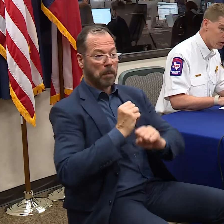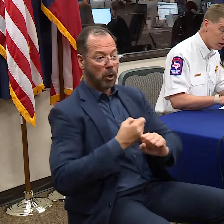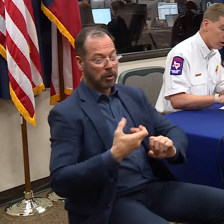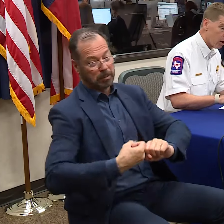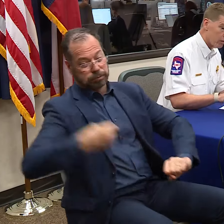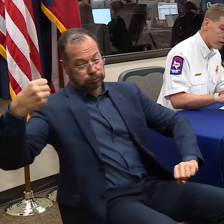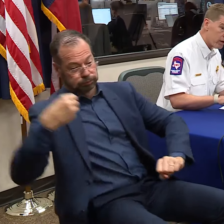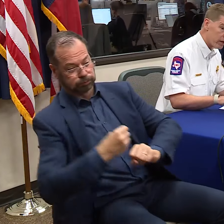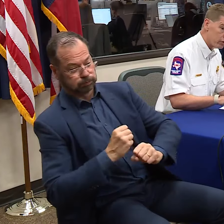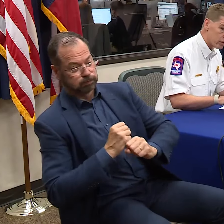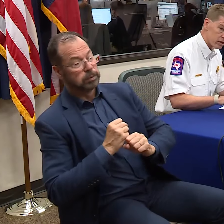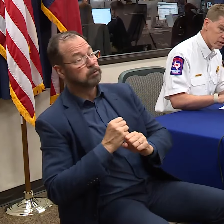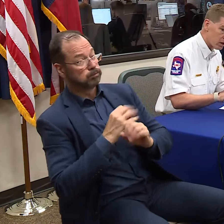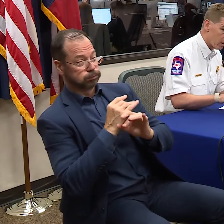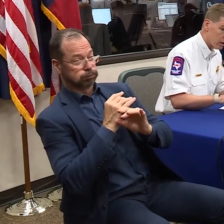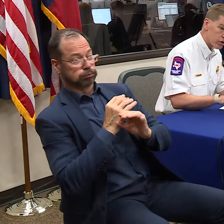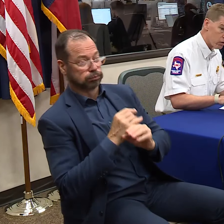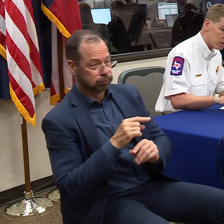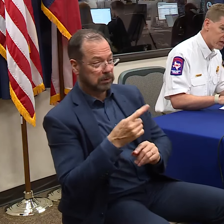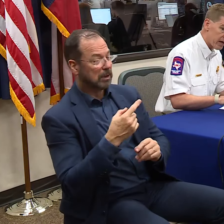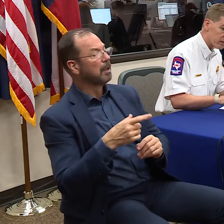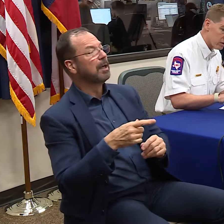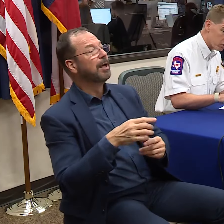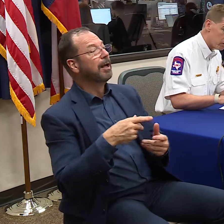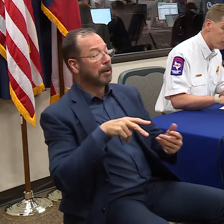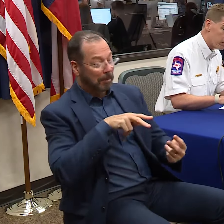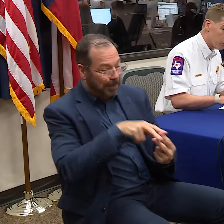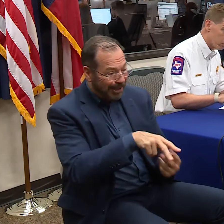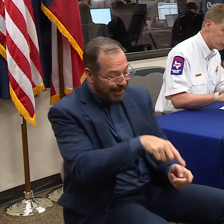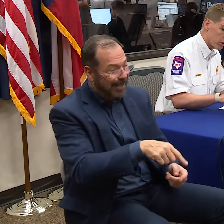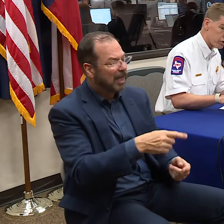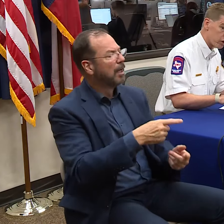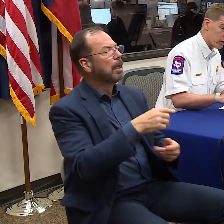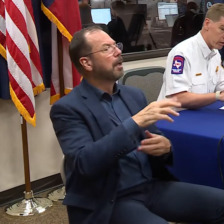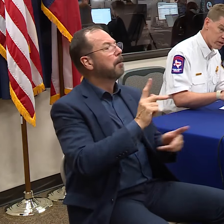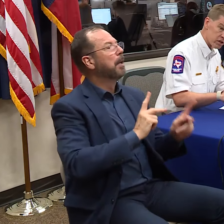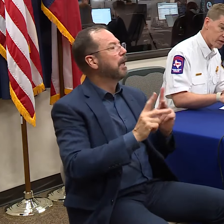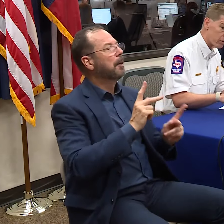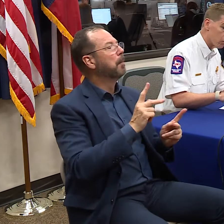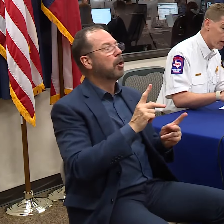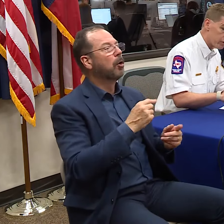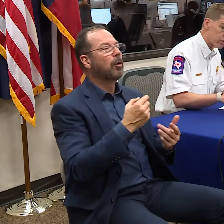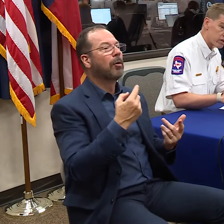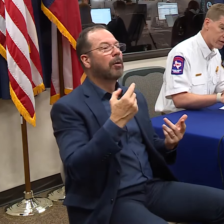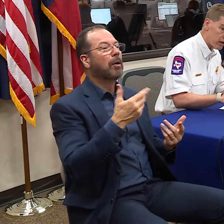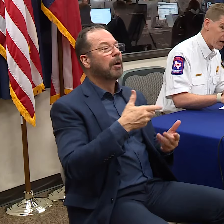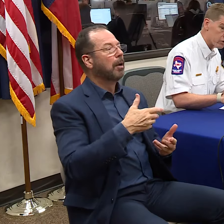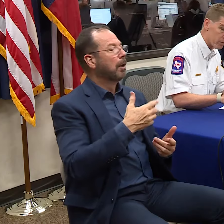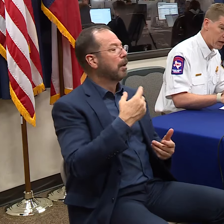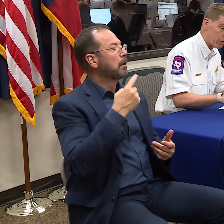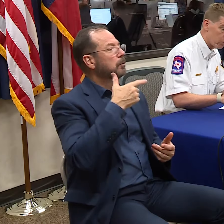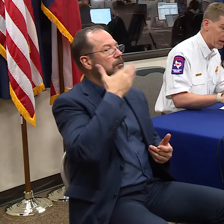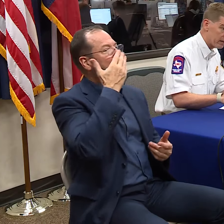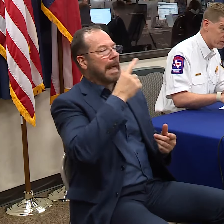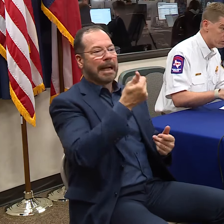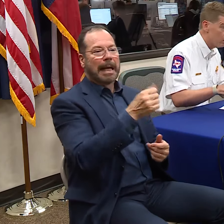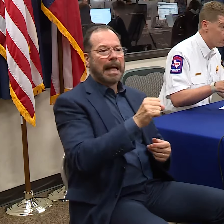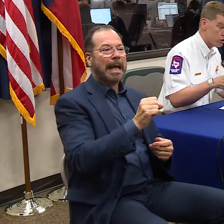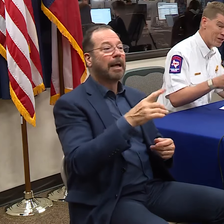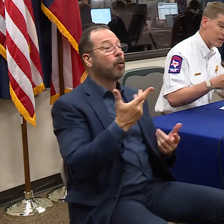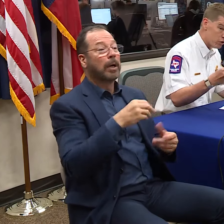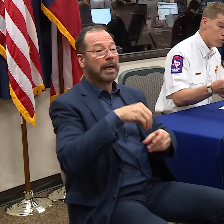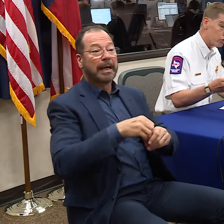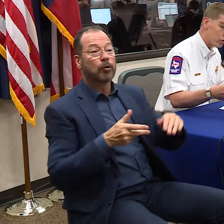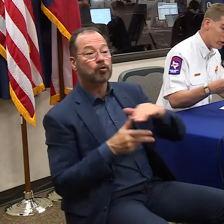killings are very dangerous. It's a colorless, odorless gas, and too many people will start a generator inside their garage or inside their house to power their appliances.